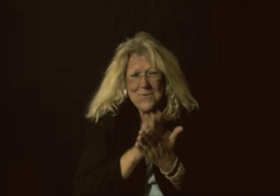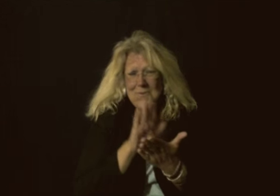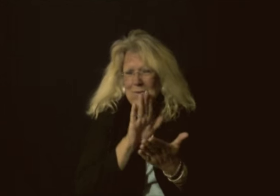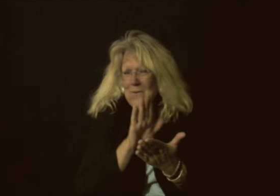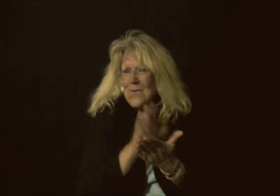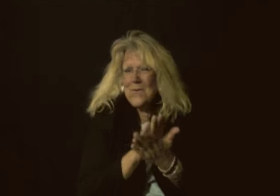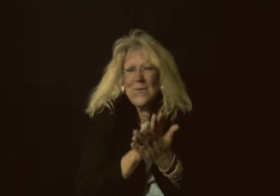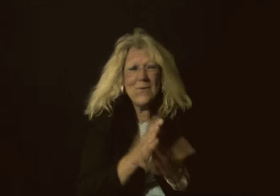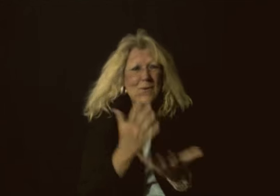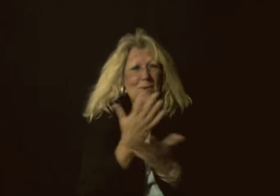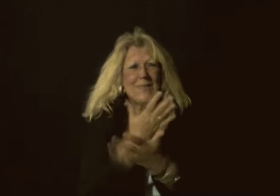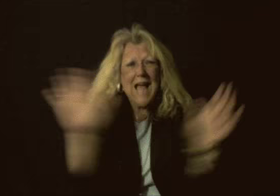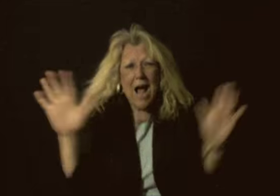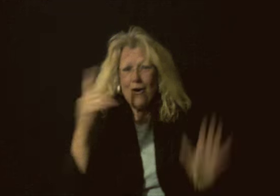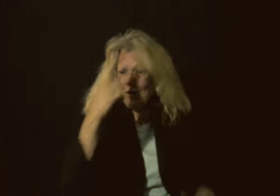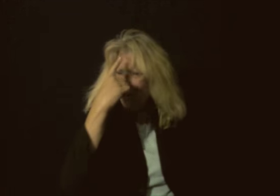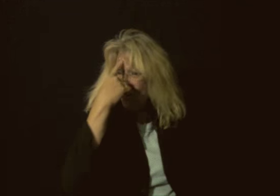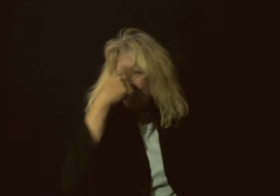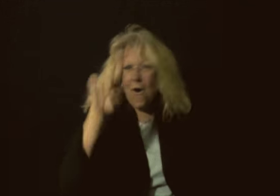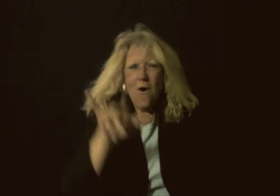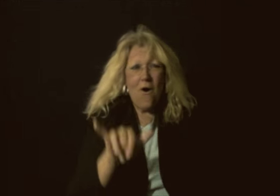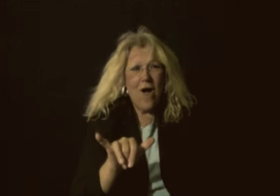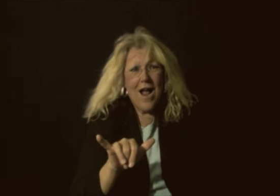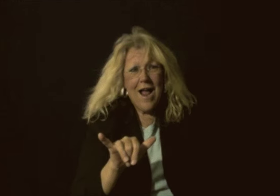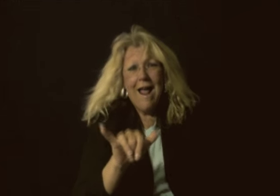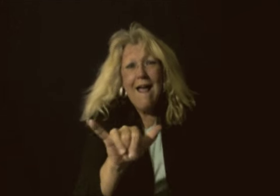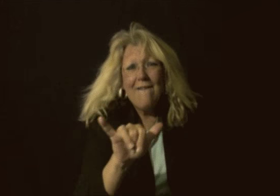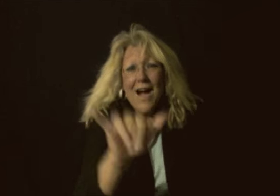Screws out for air